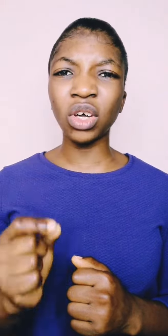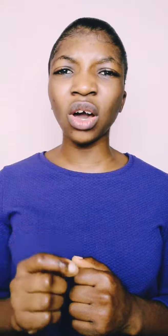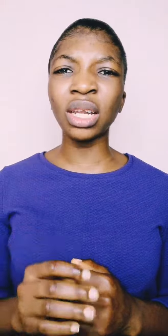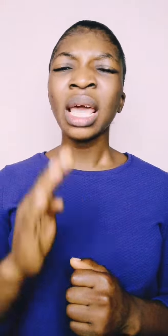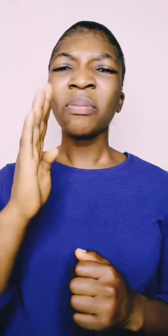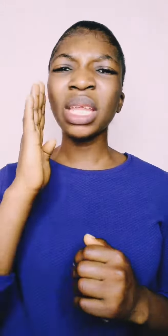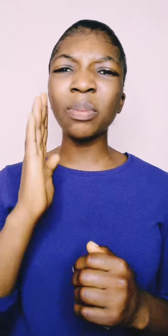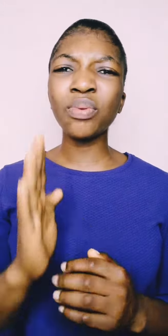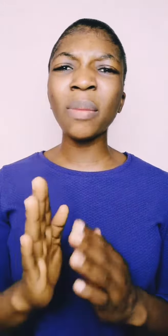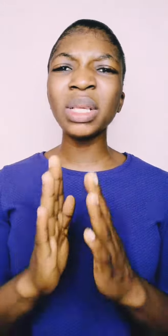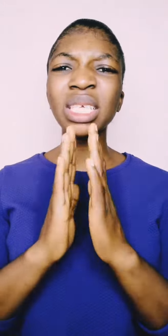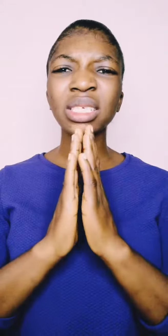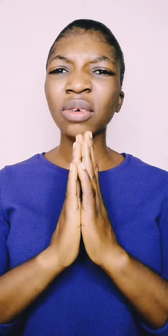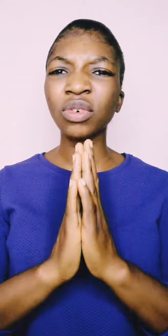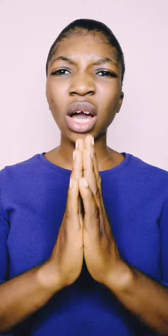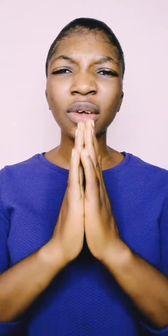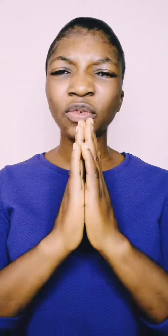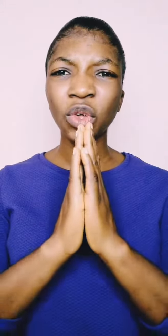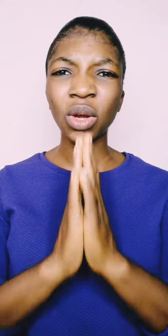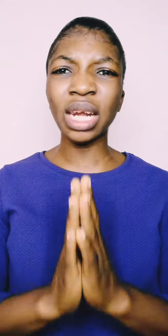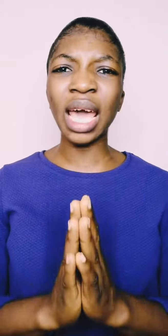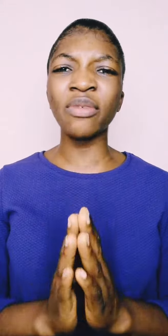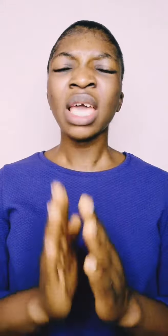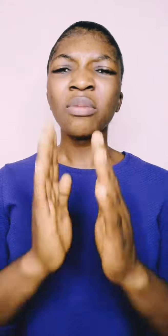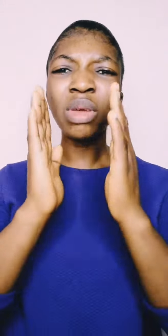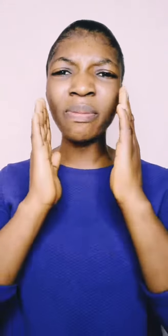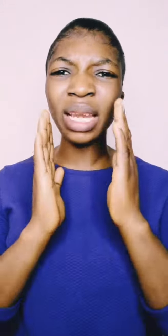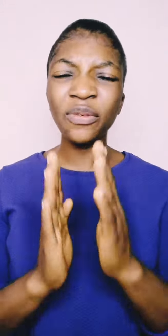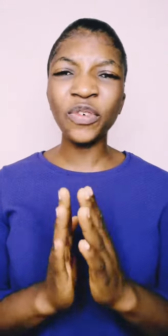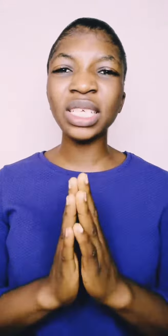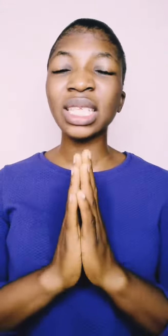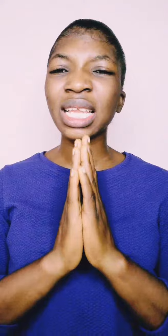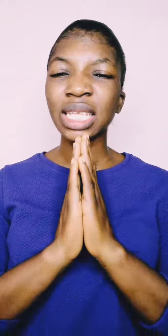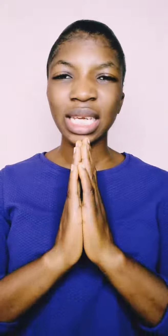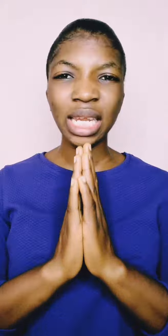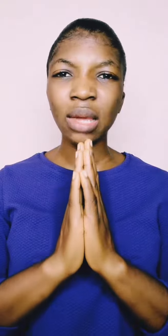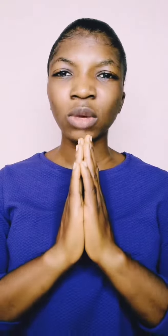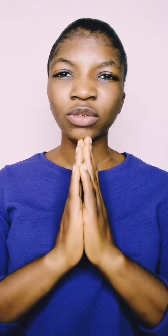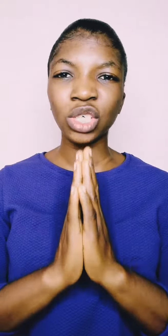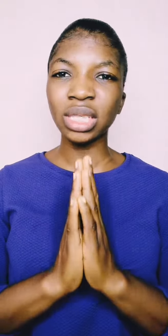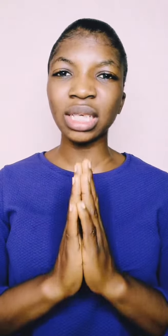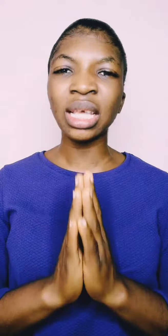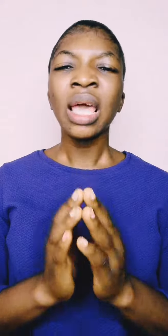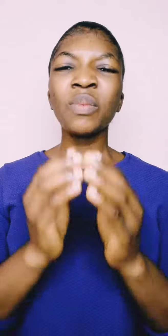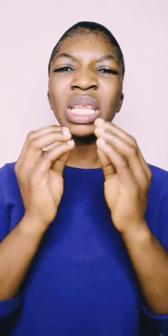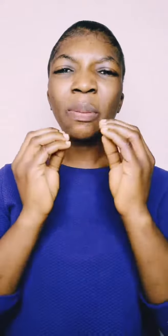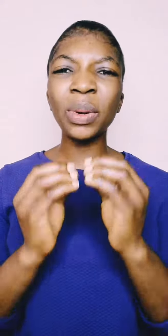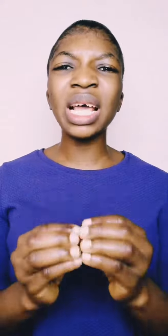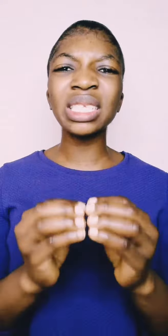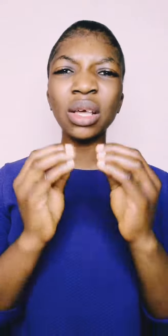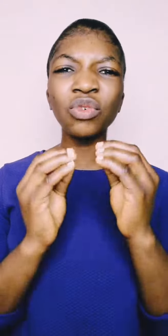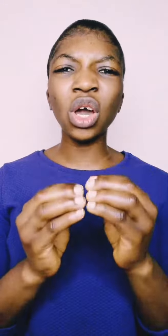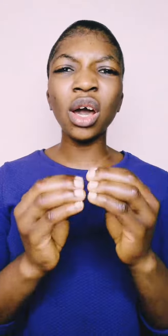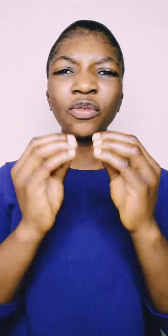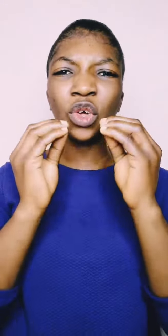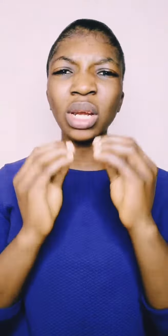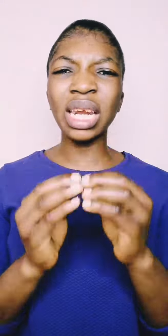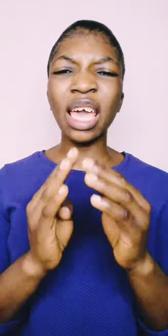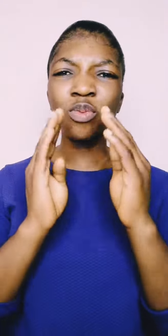God. May the promises of God for your life be manifested in the name of Jesus. May the plans of God for your life